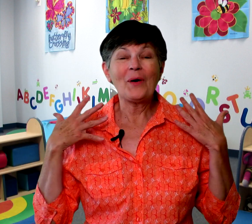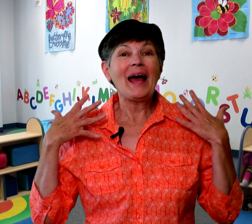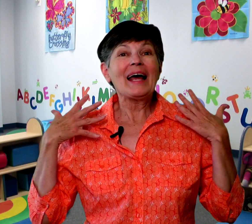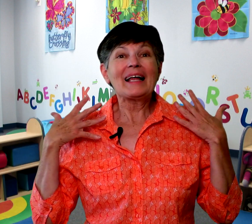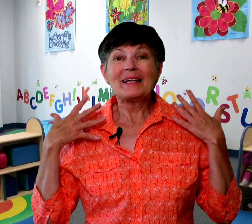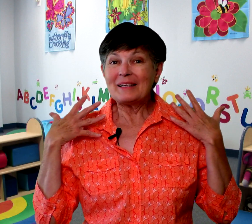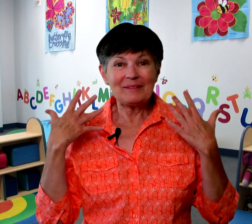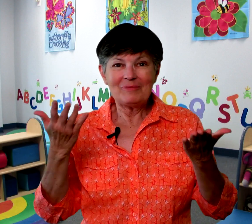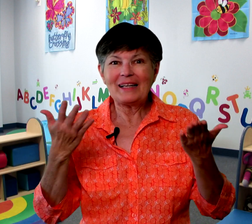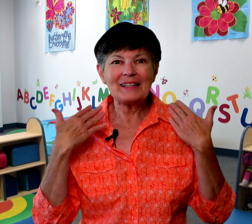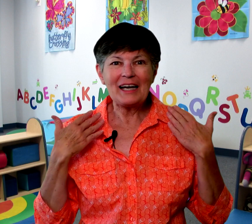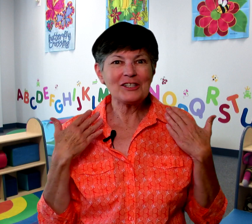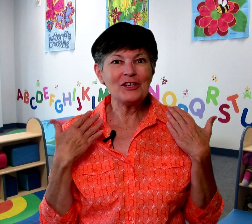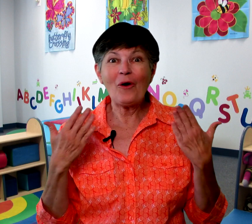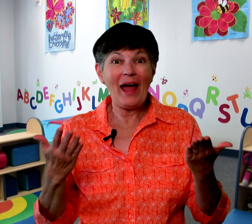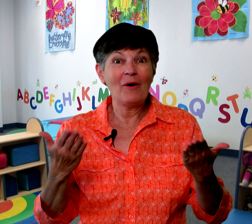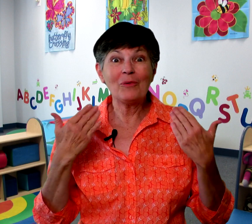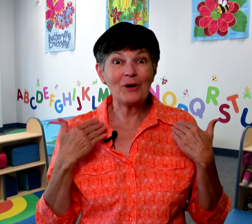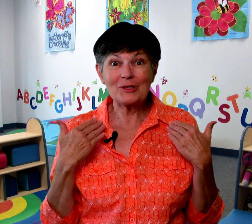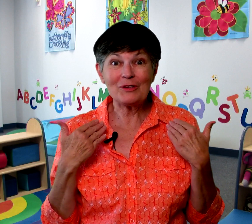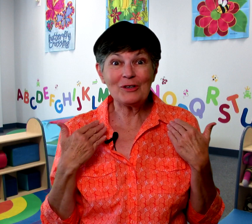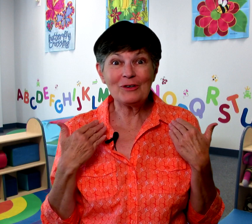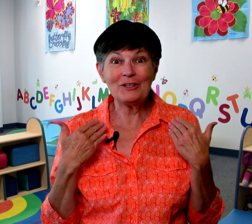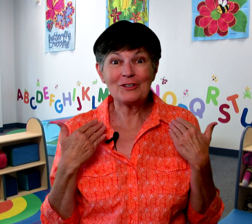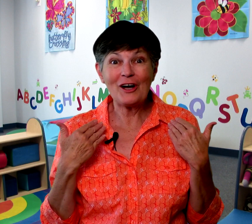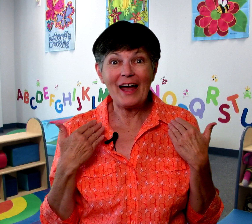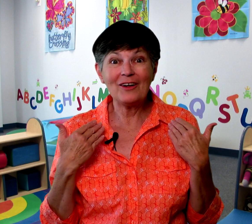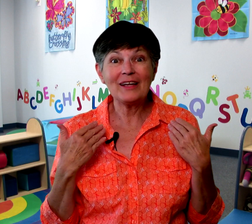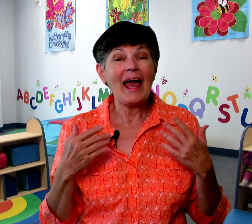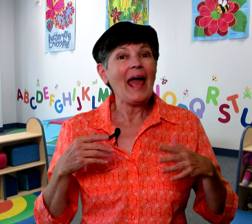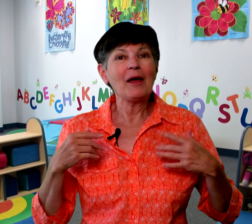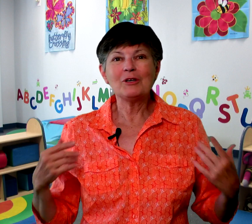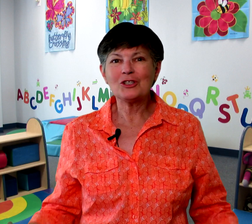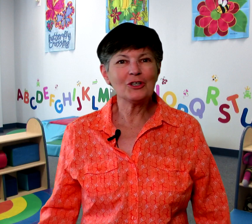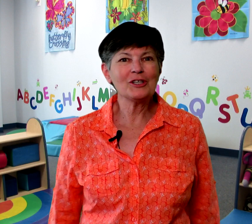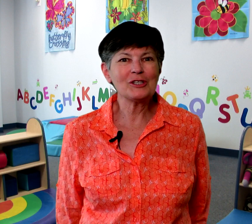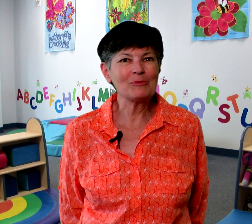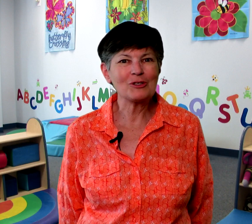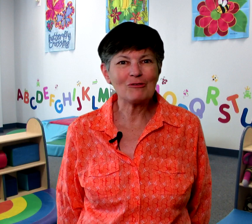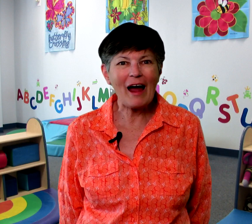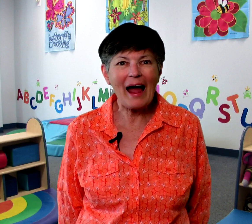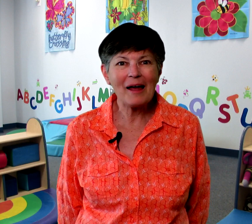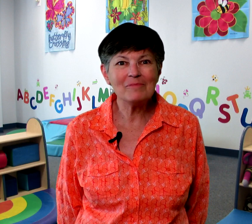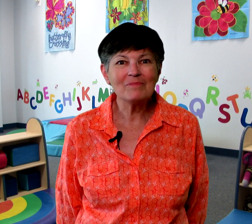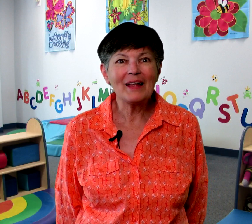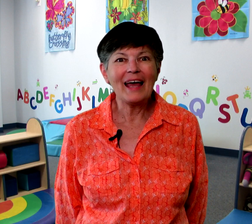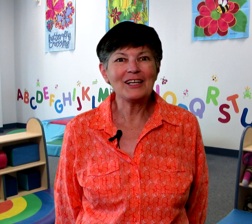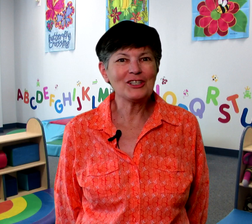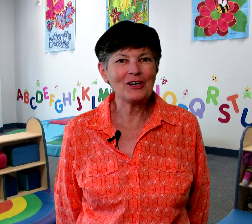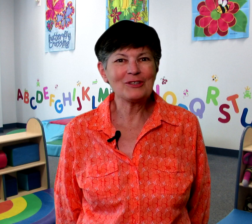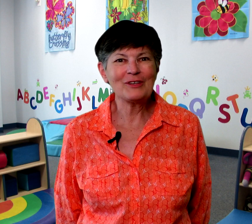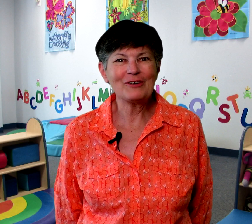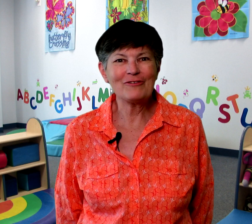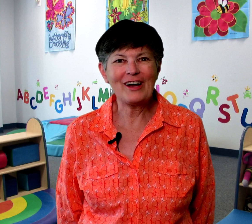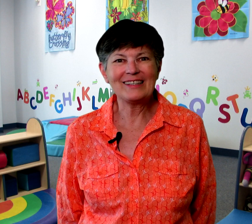let us know how it works with you and your child and be sure you subscribe and share us with your friends